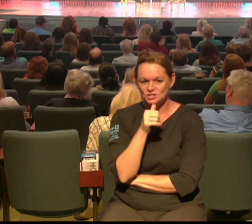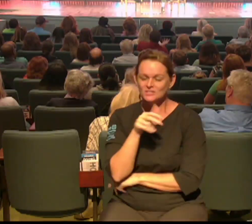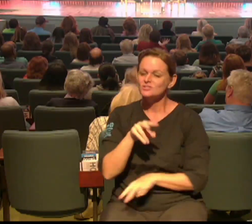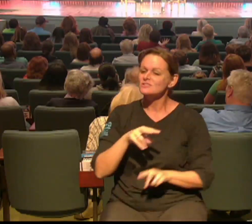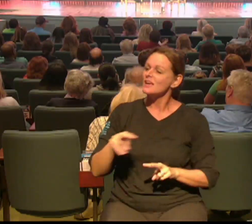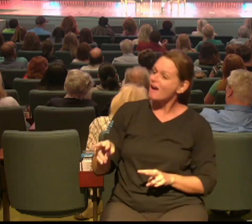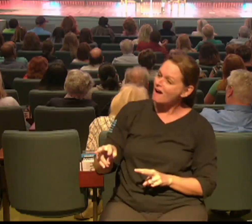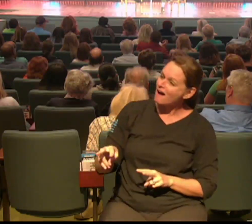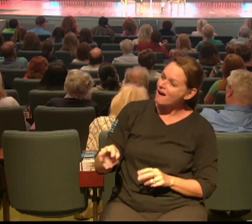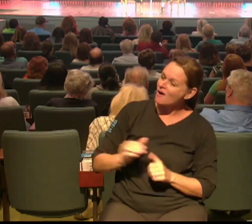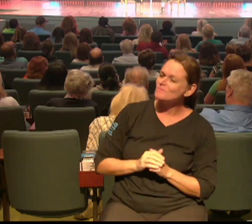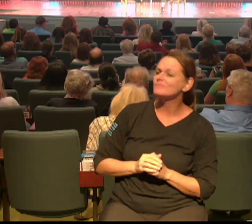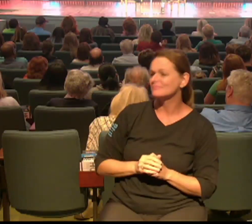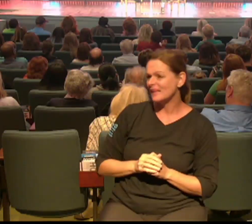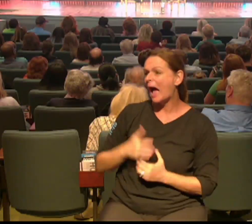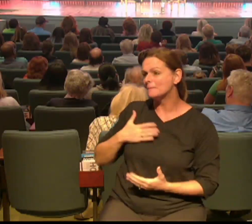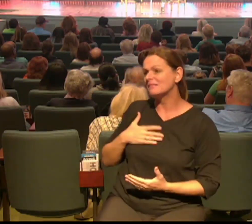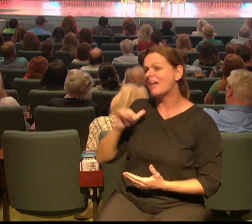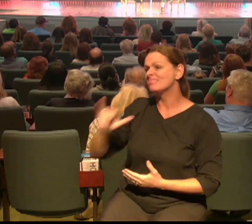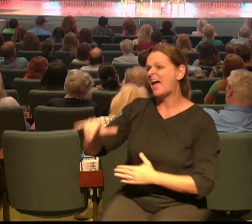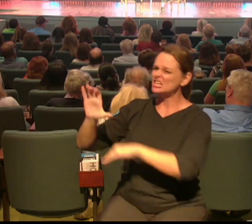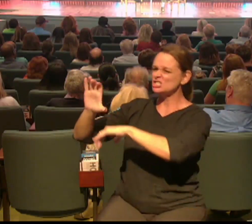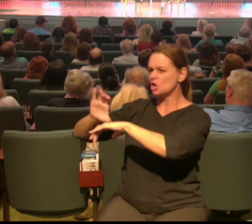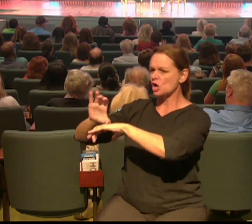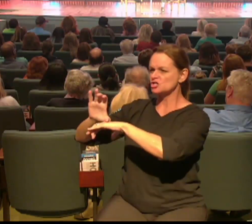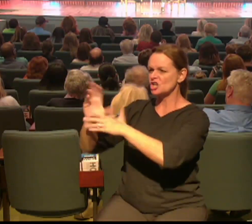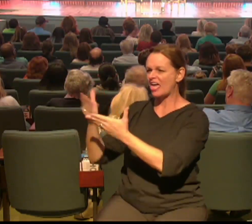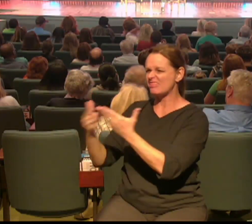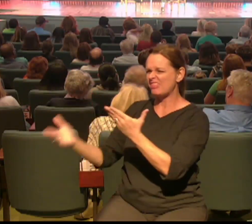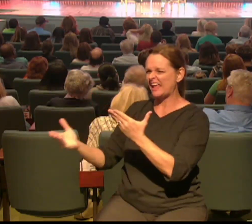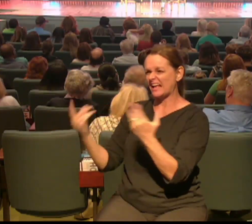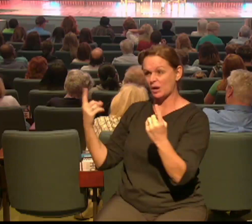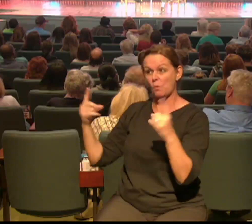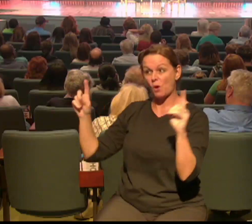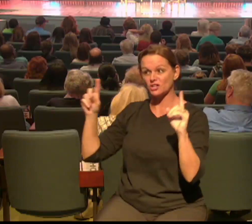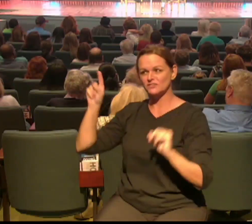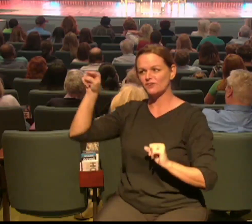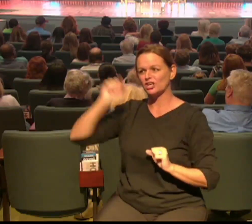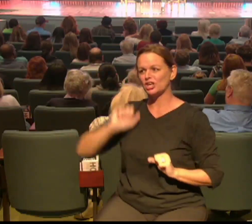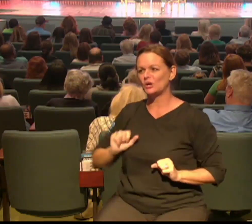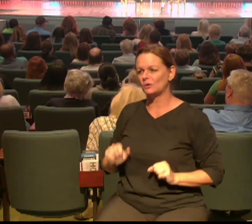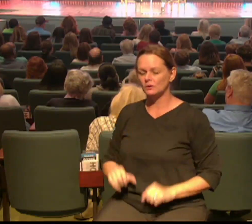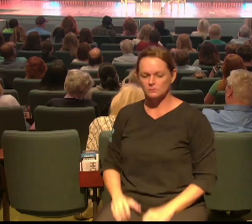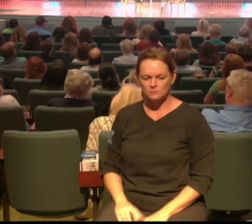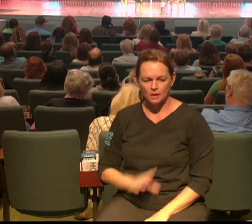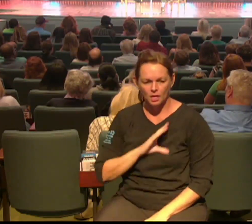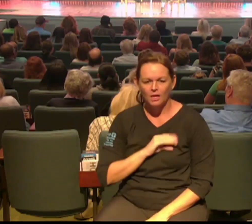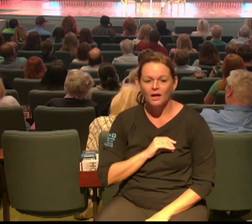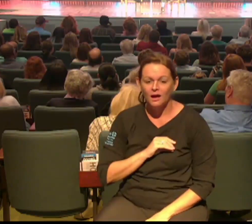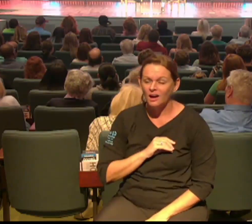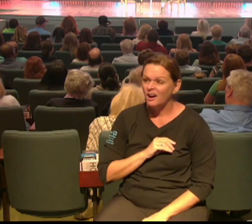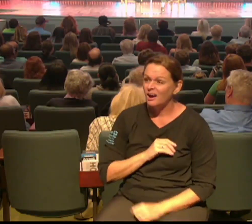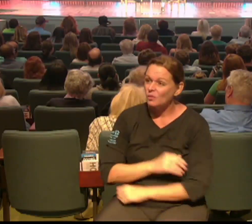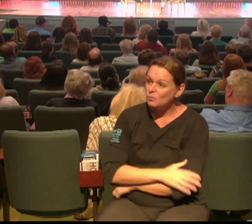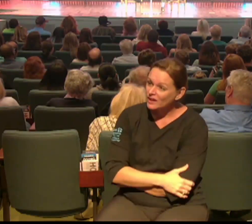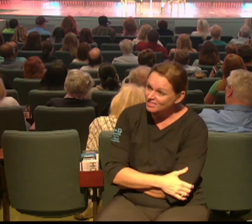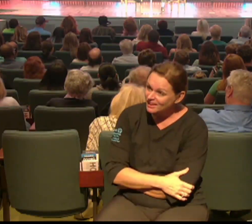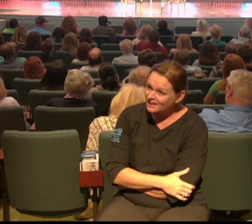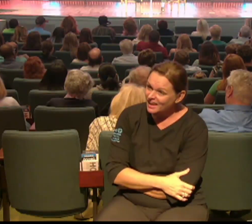she said well I'm glad that church thing is working out for you I was like really I almost died for you